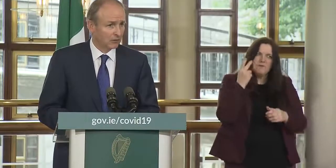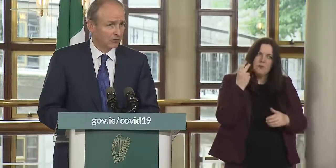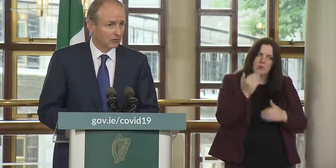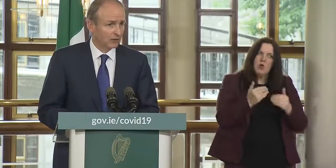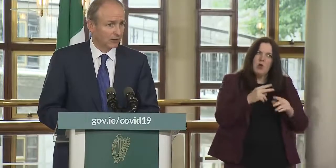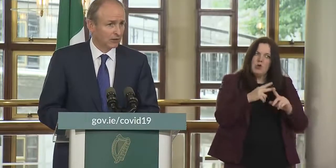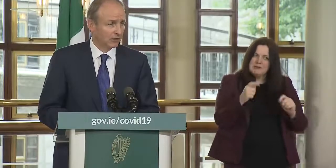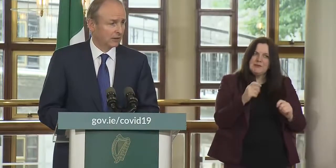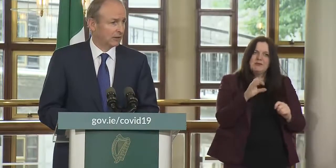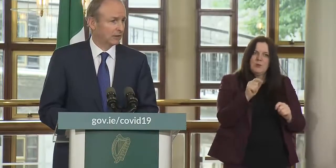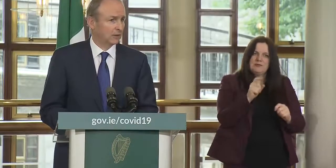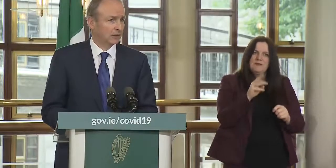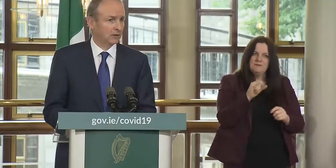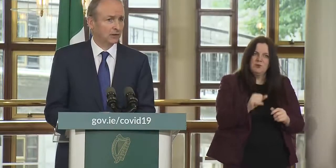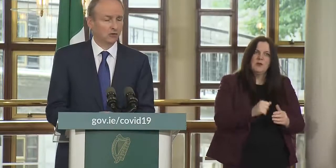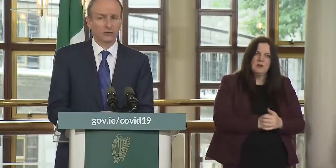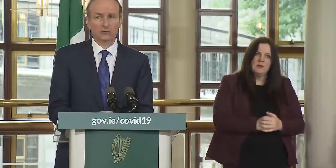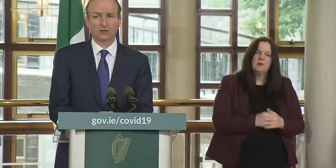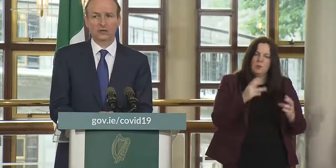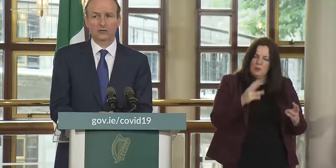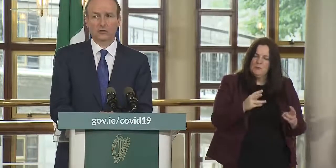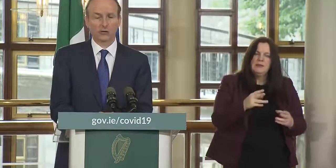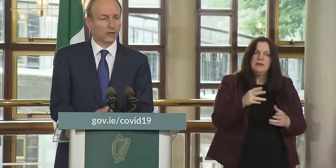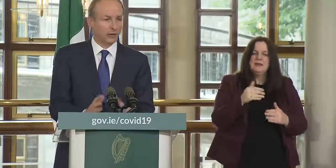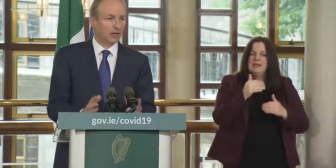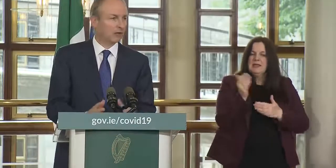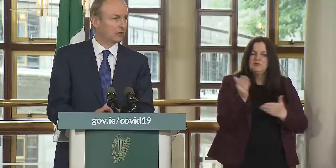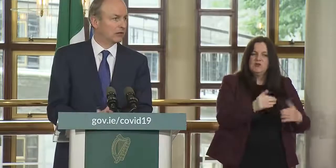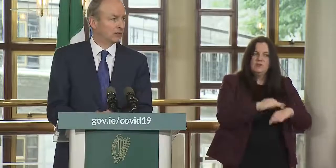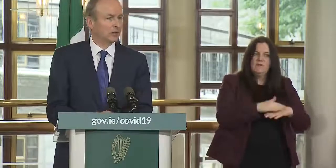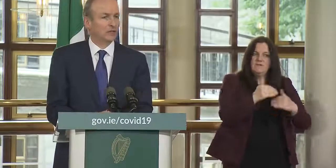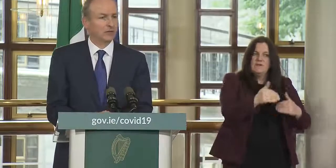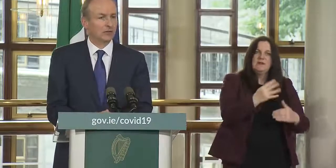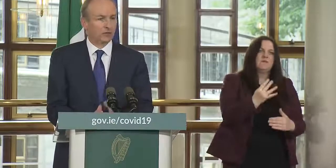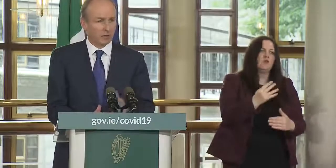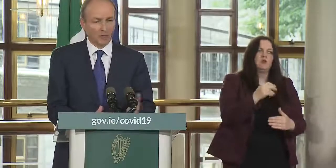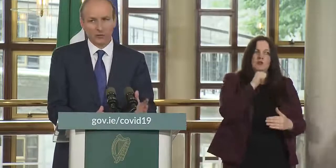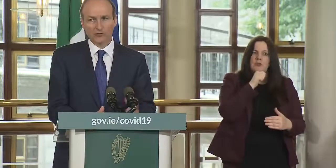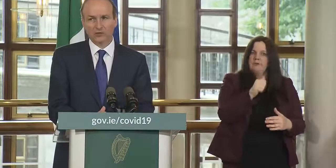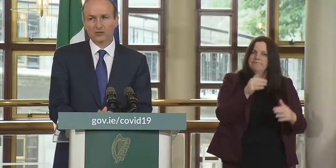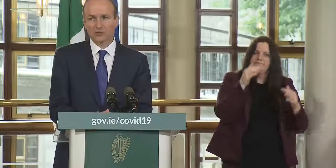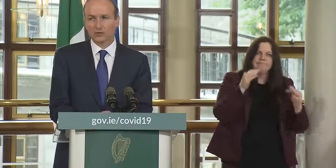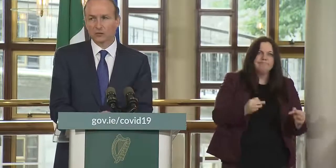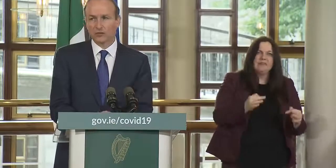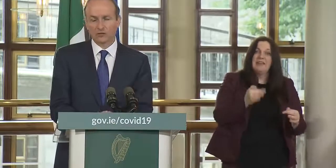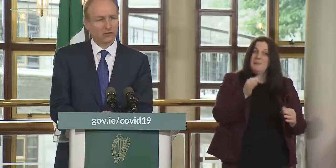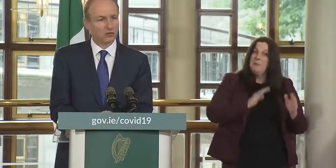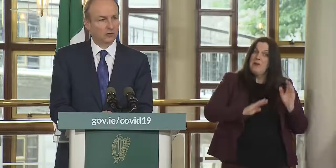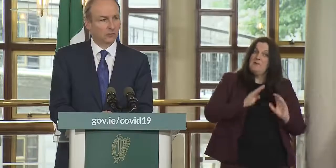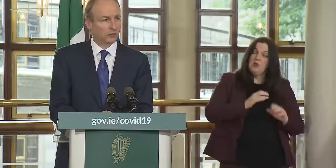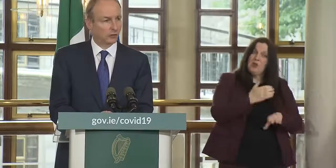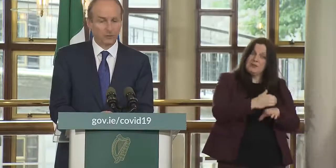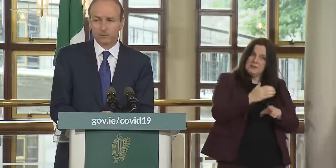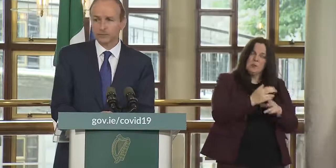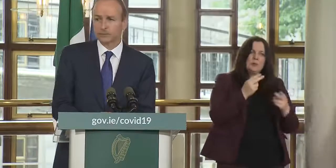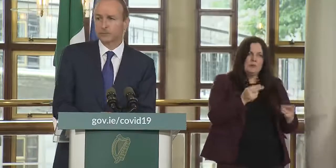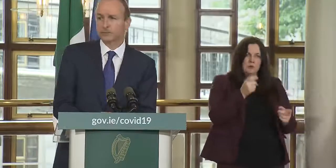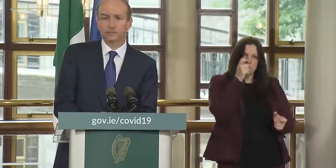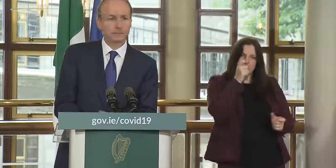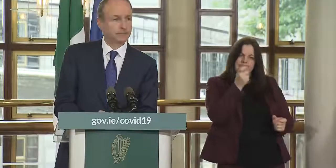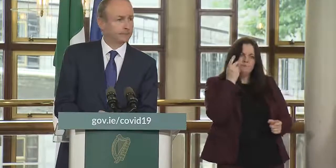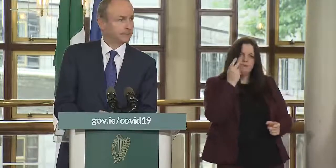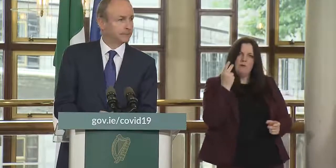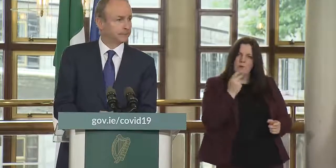the 20th of july and and and the introduction of phase four nothing can be guaranteed if this behavior was to continue we'd have to seriously review it